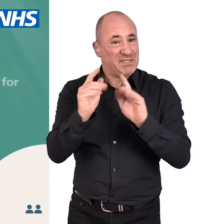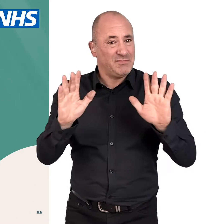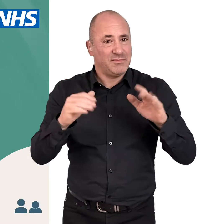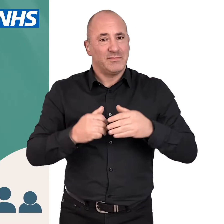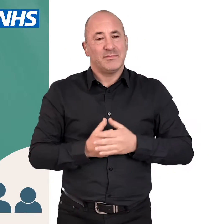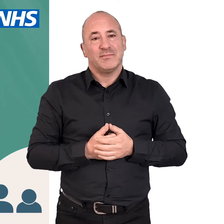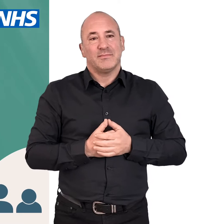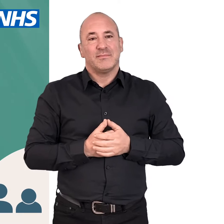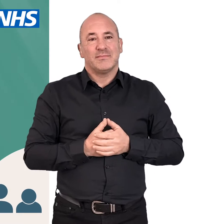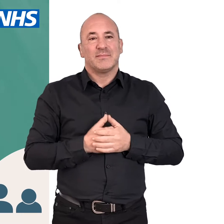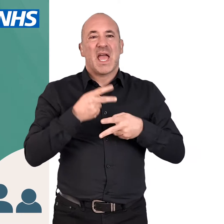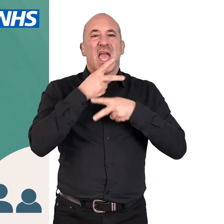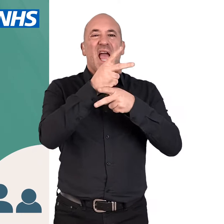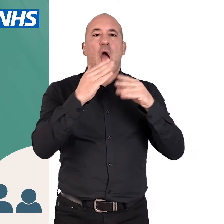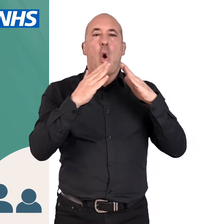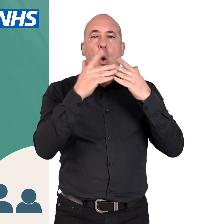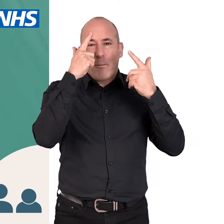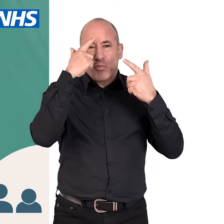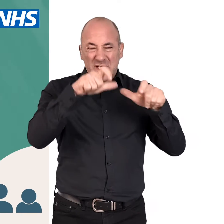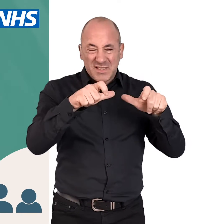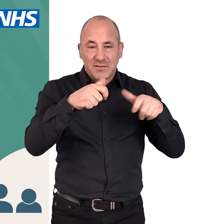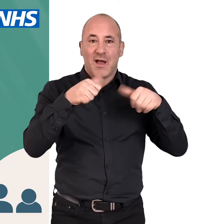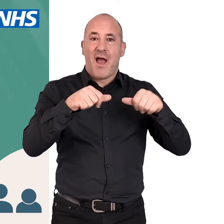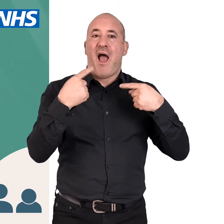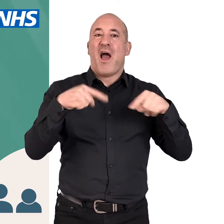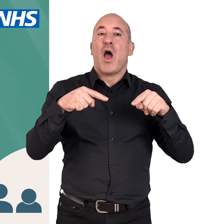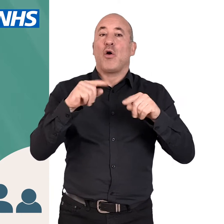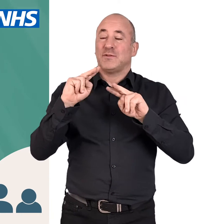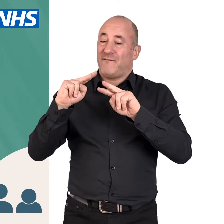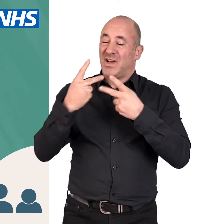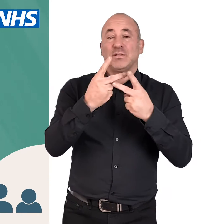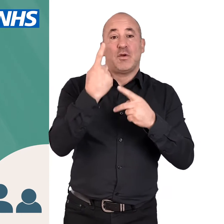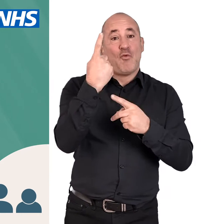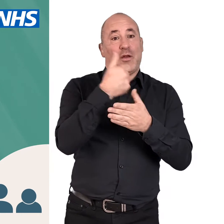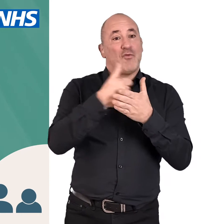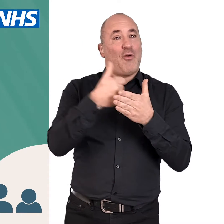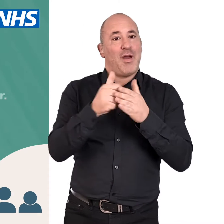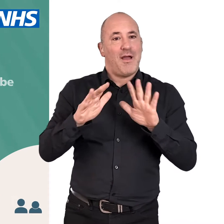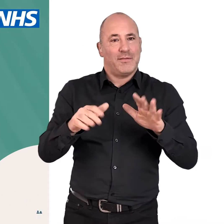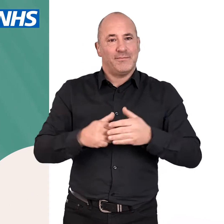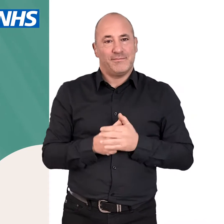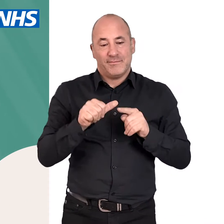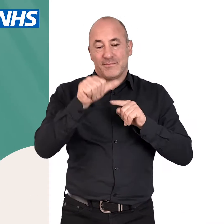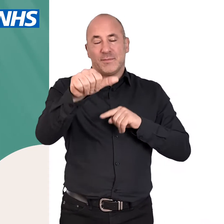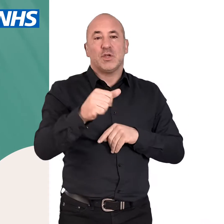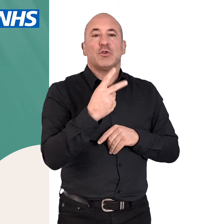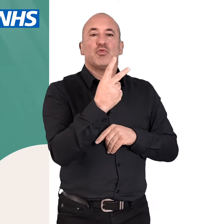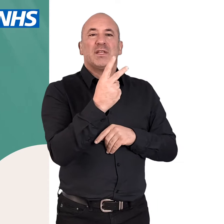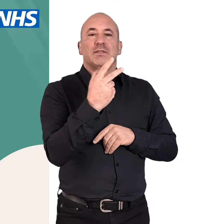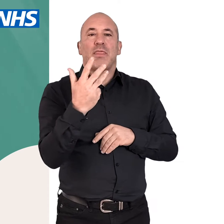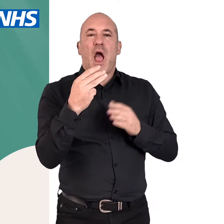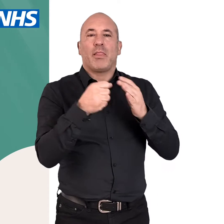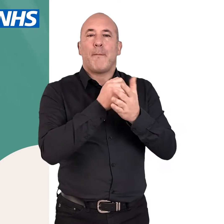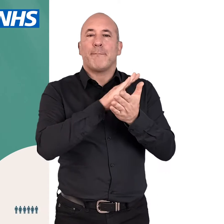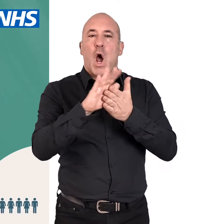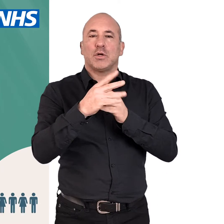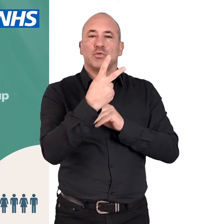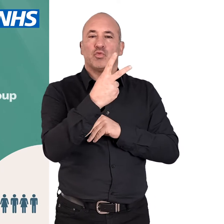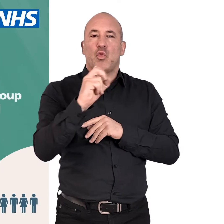their household. Care home residents will be allowed a regular visitor. And from the 29th of March,